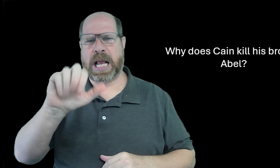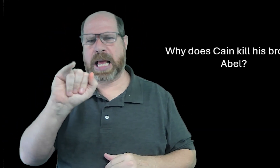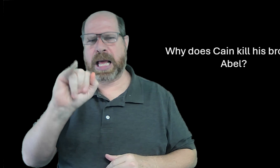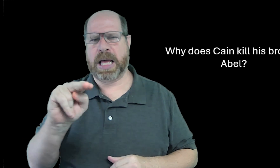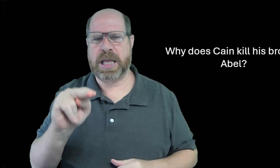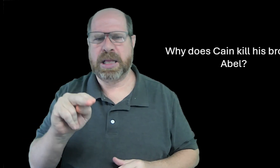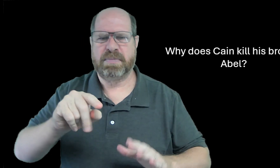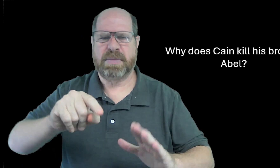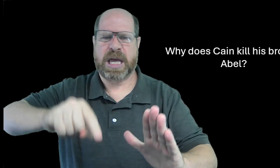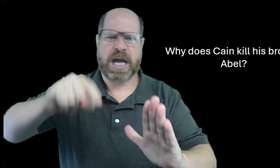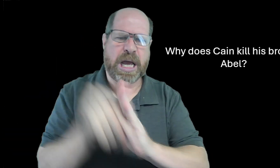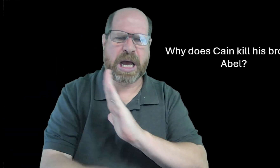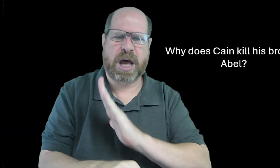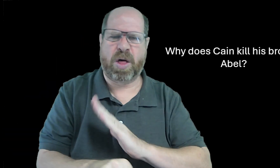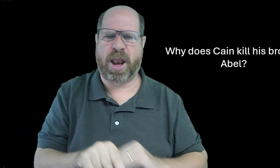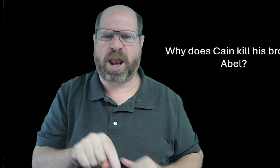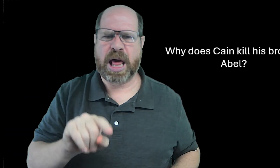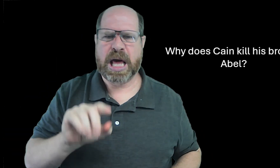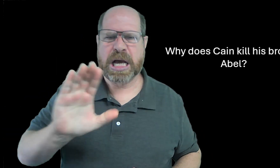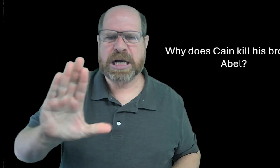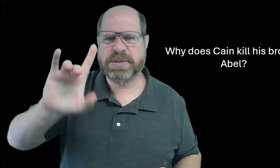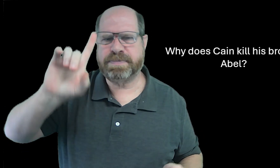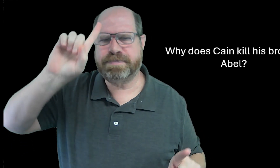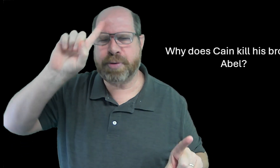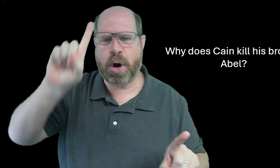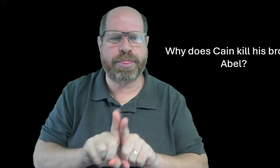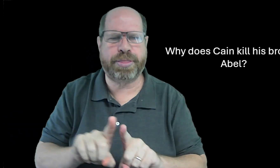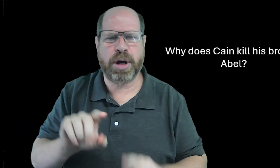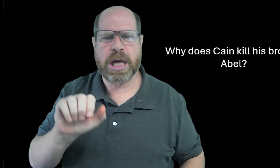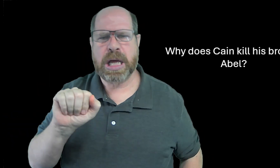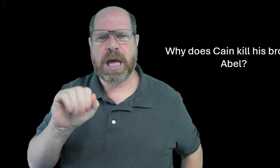why did cain kill his brother abel